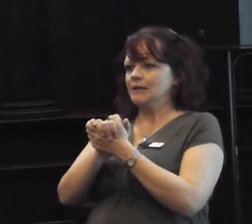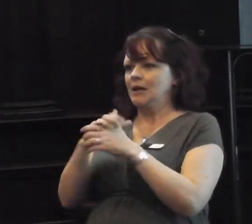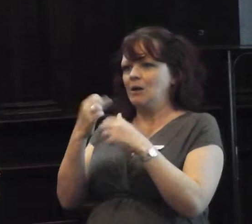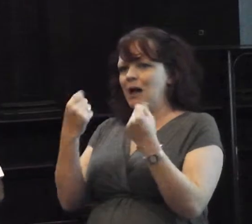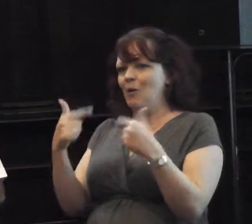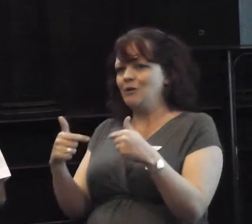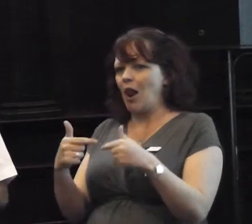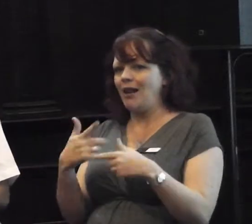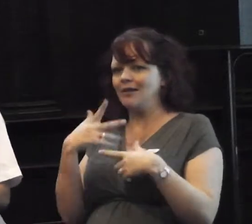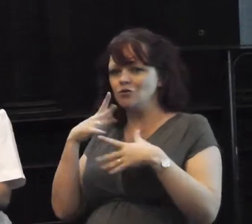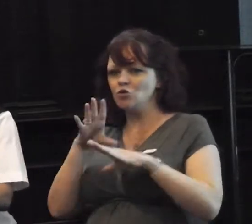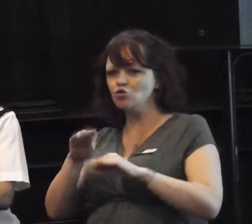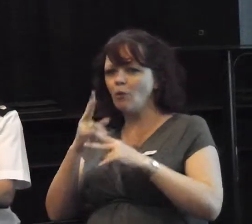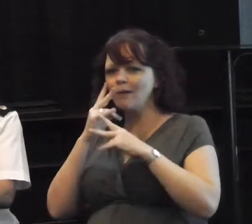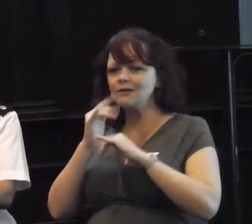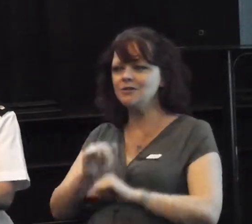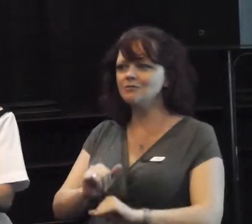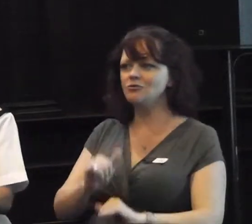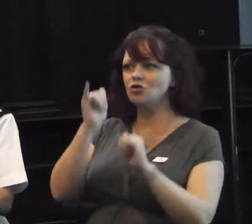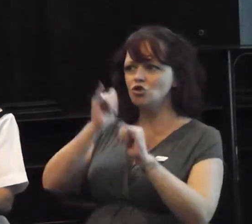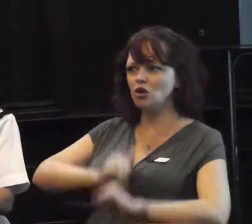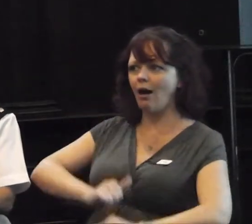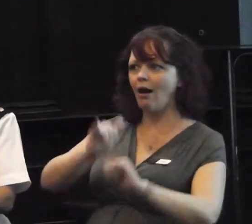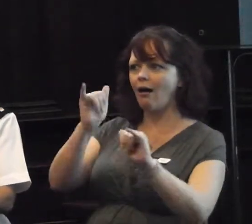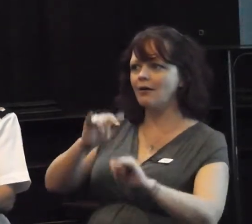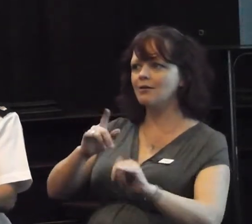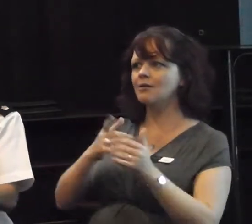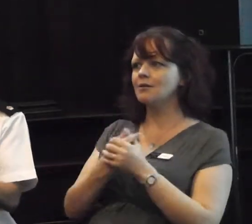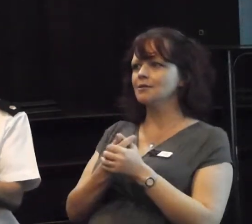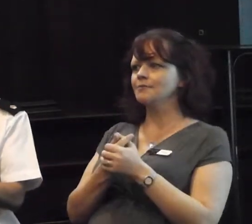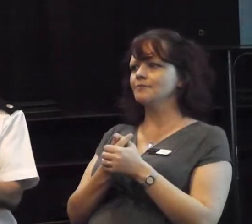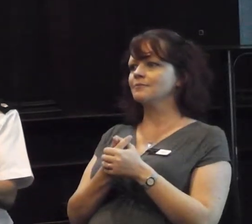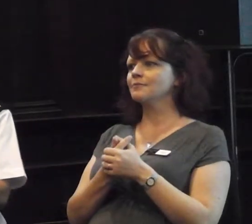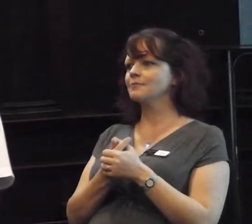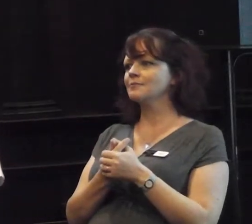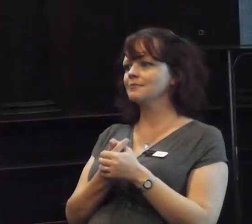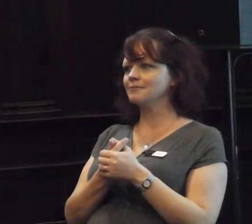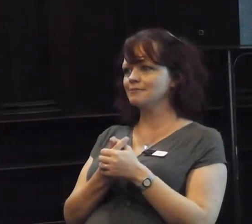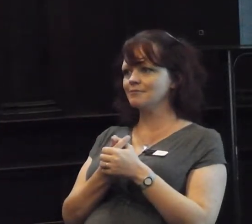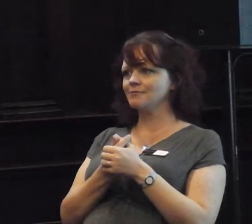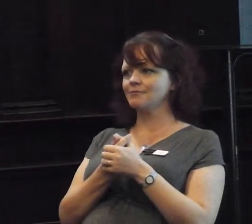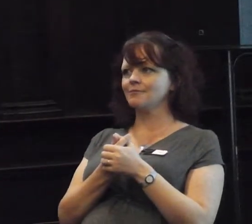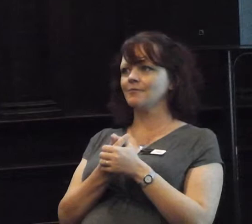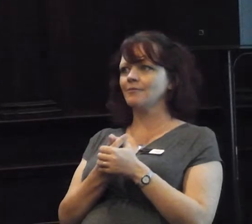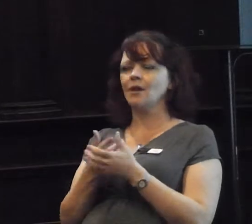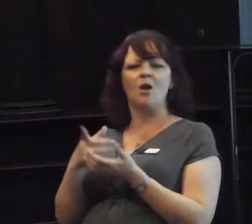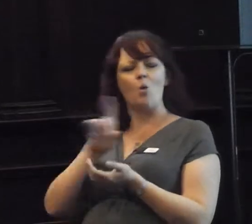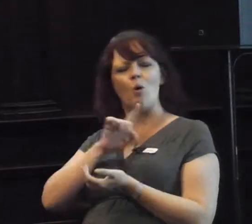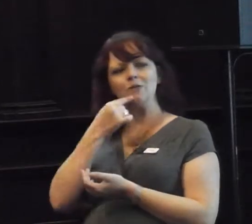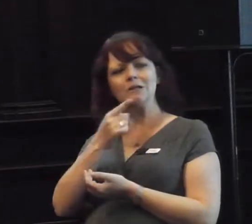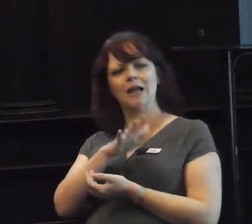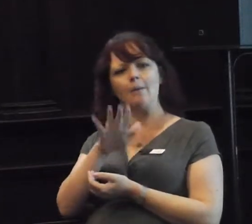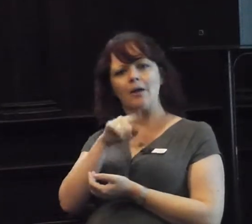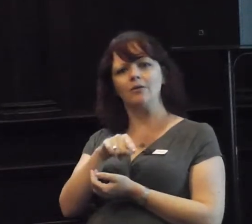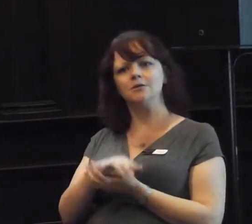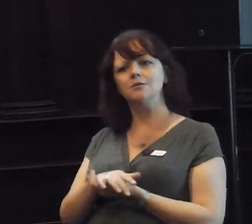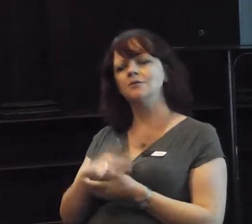And the reason why I raise it, is because, we've talked about the seriousness of the night crime from